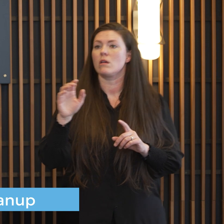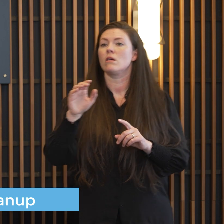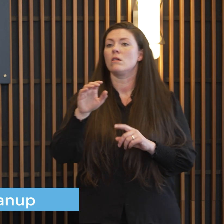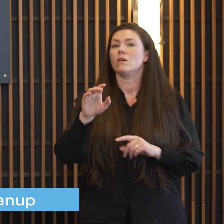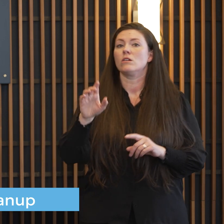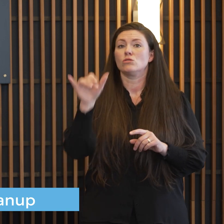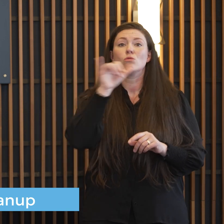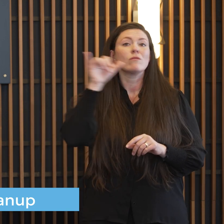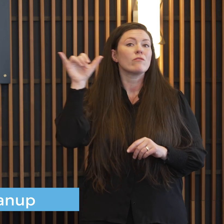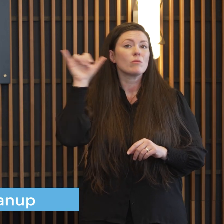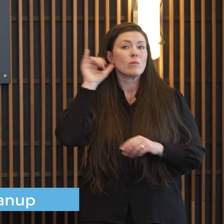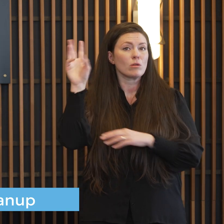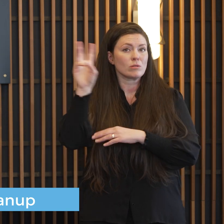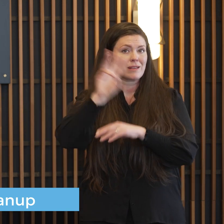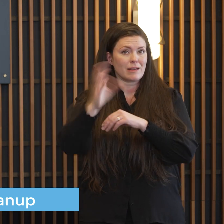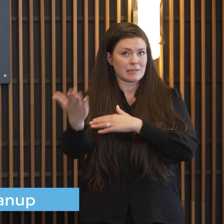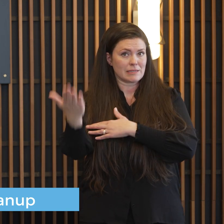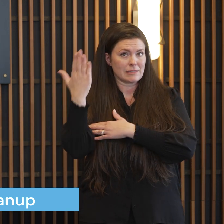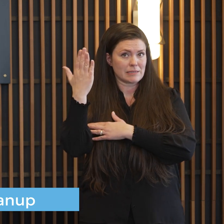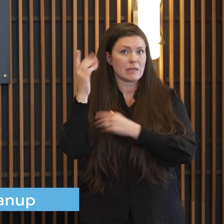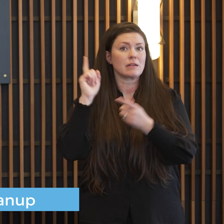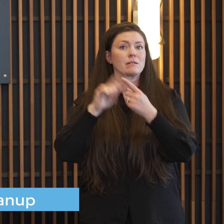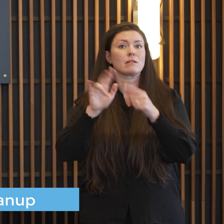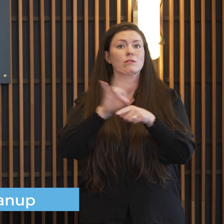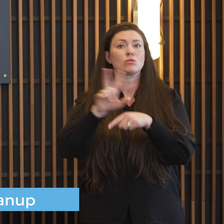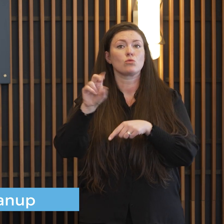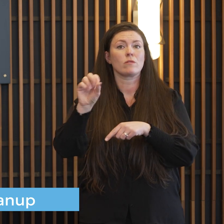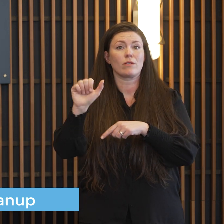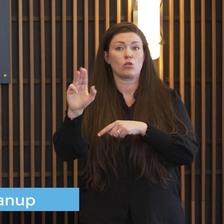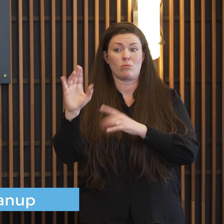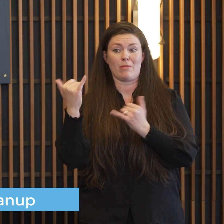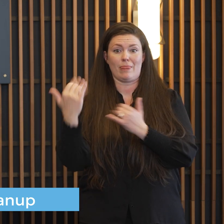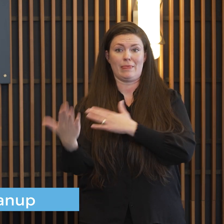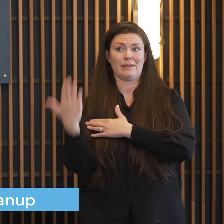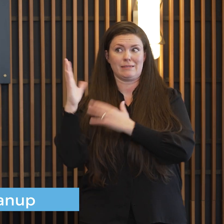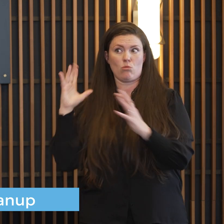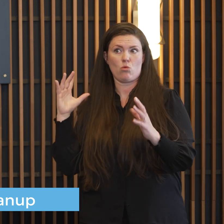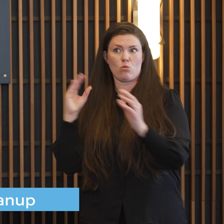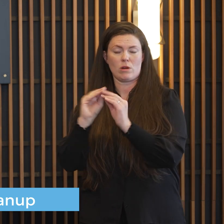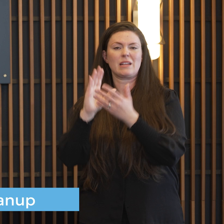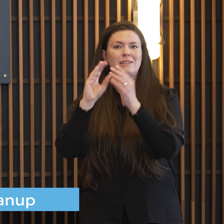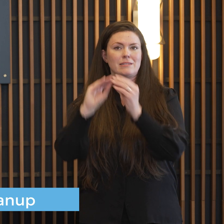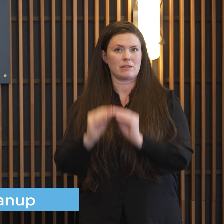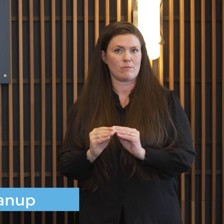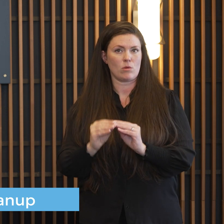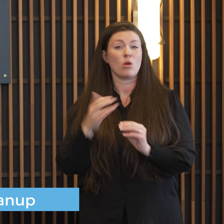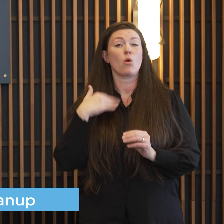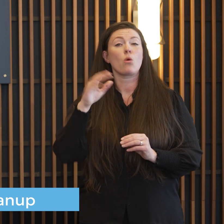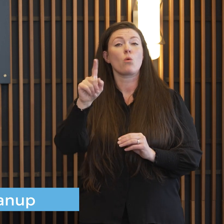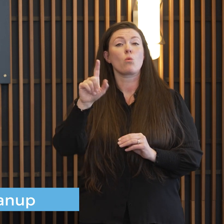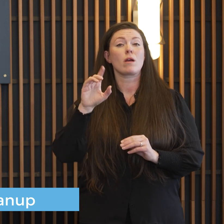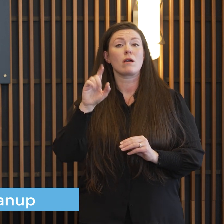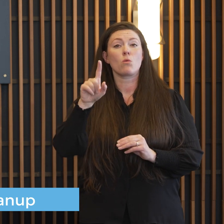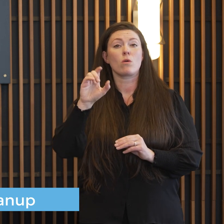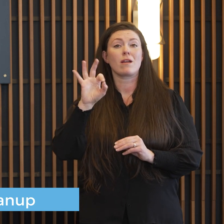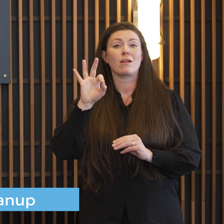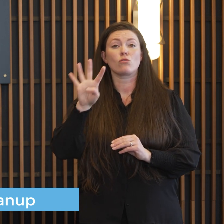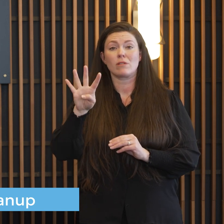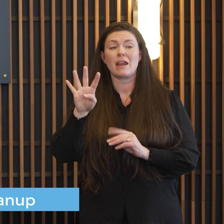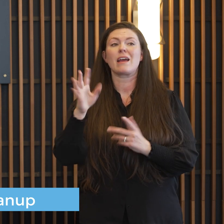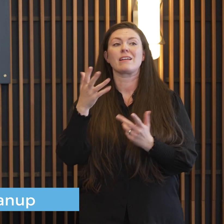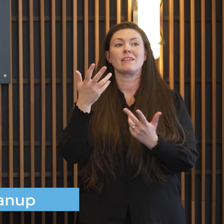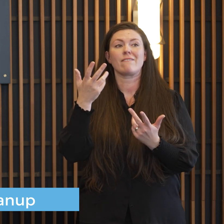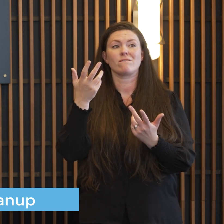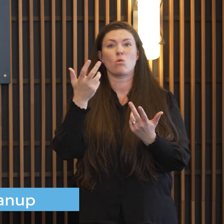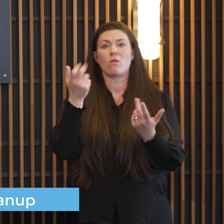600 yesterday through 7 30 a.m this morning there were 194 stranded vehicles between the